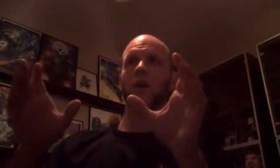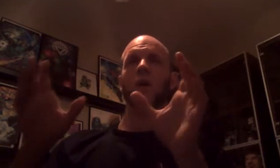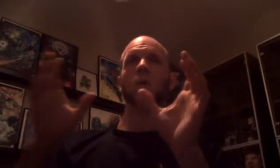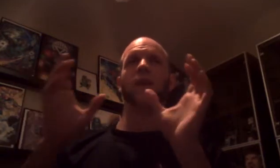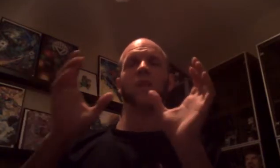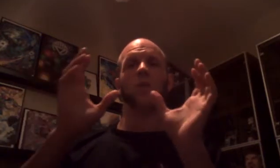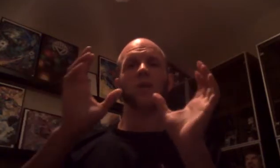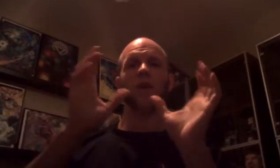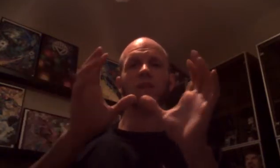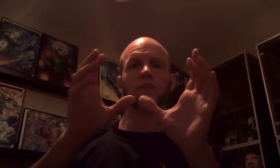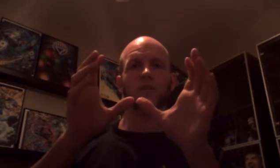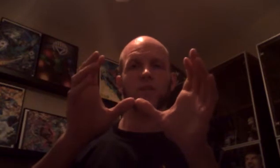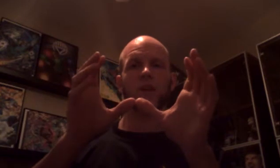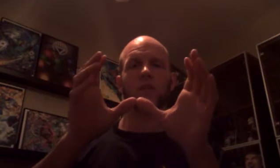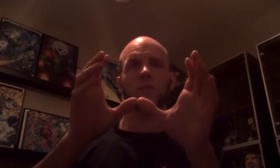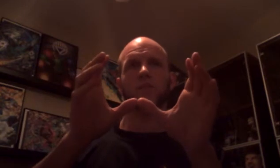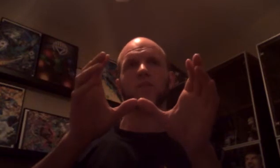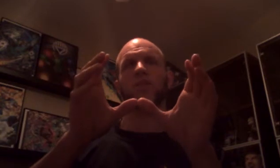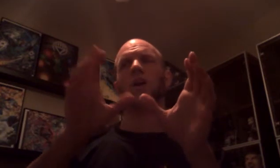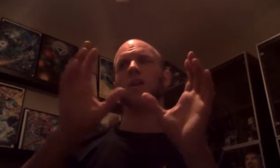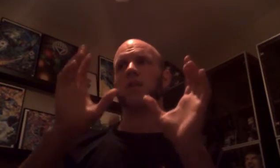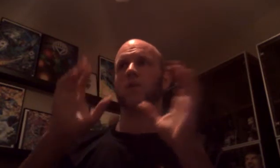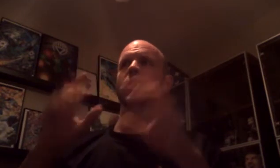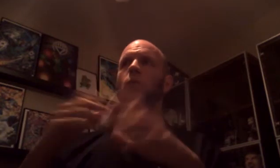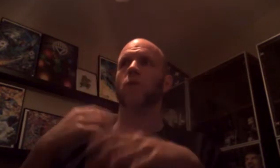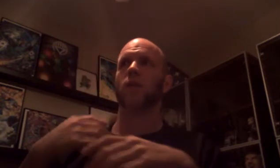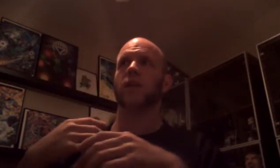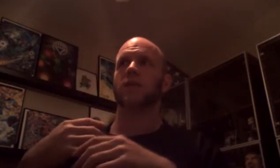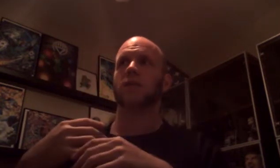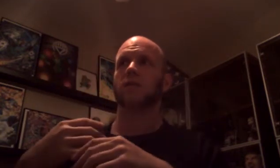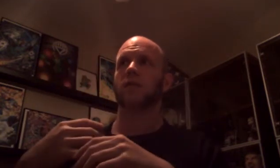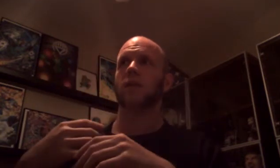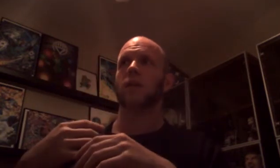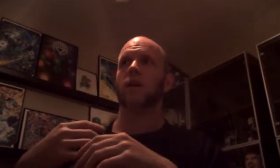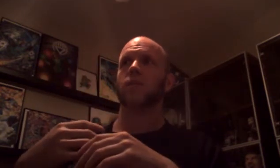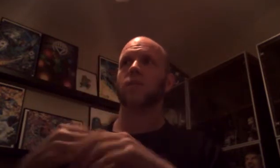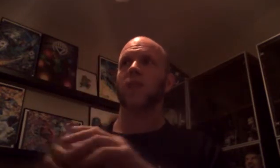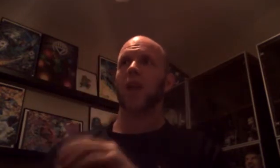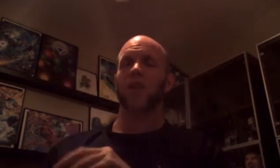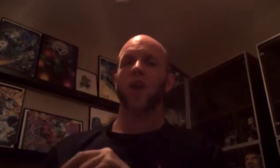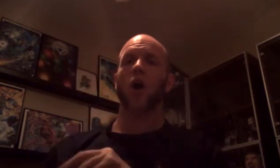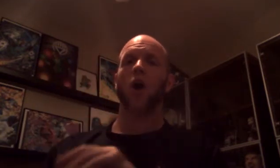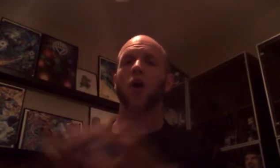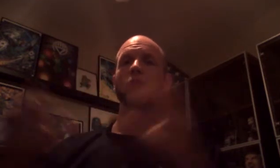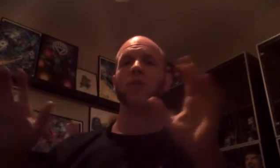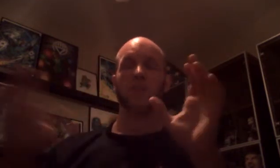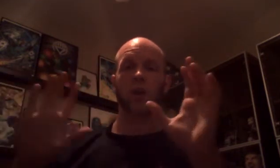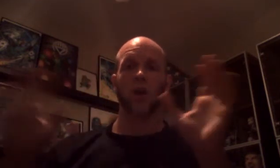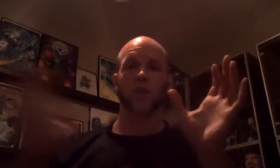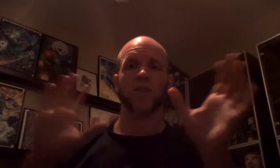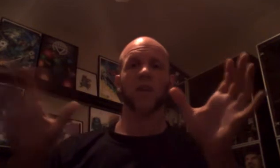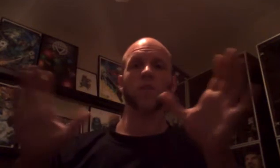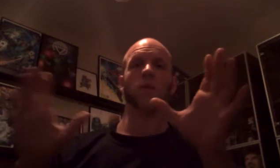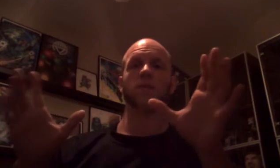we've got the one covered in scars, and we've got the one with one tusk. And then hundreds and hundreds of other ones.